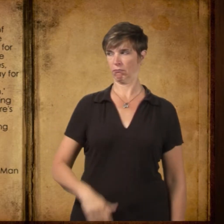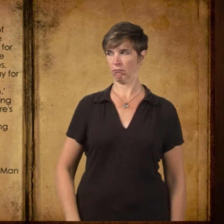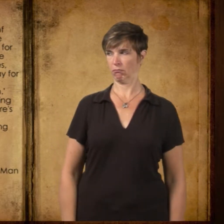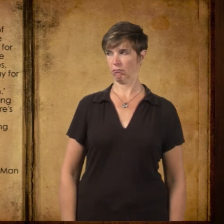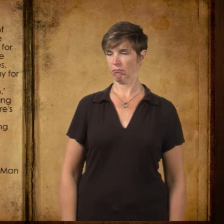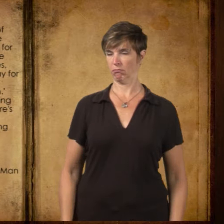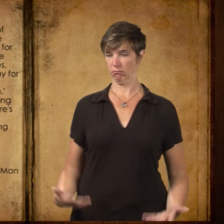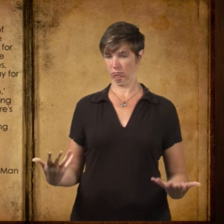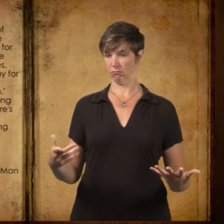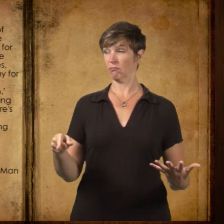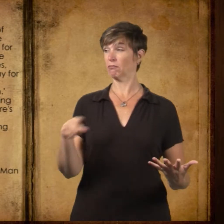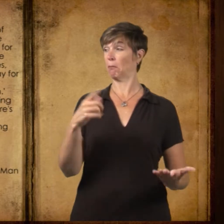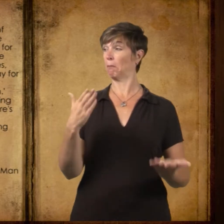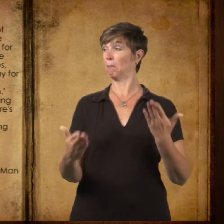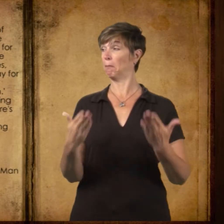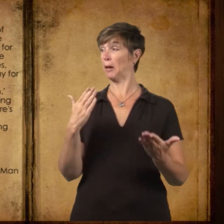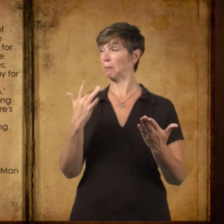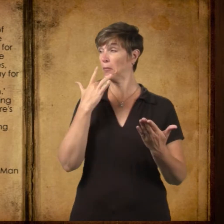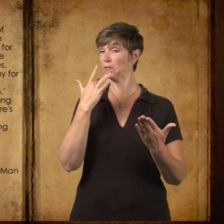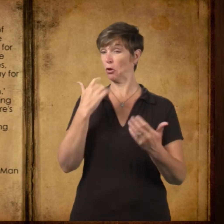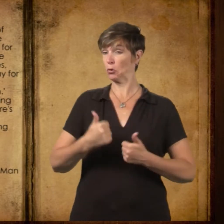folks. Nothing's good enough for them.